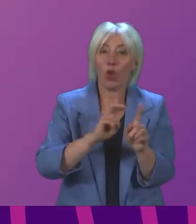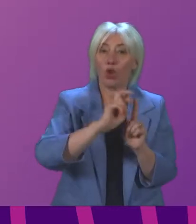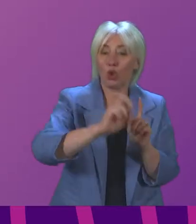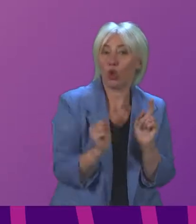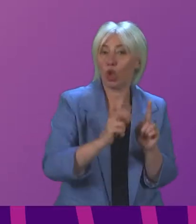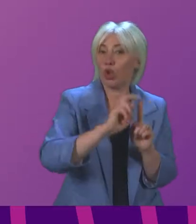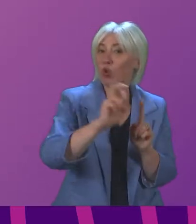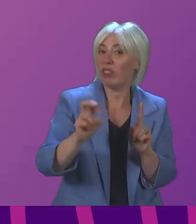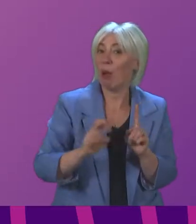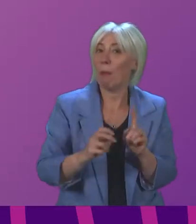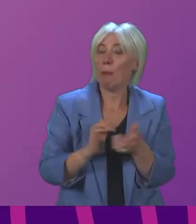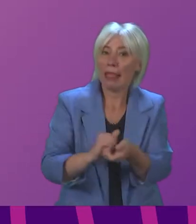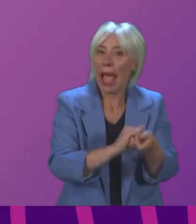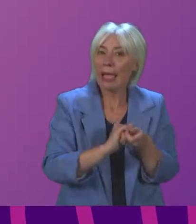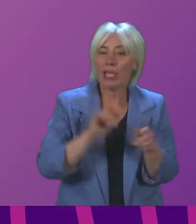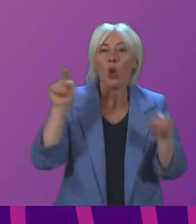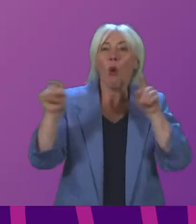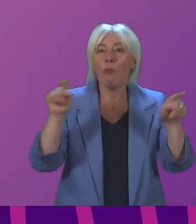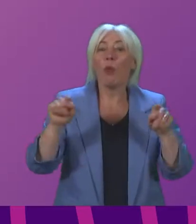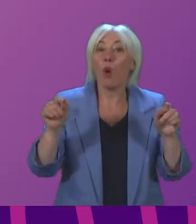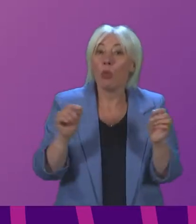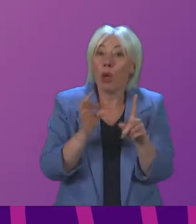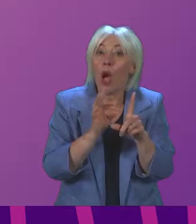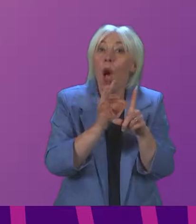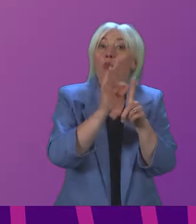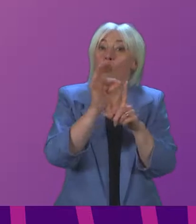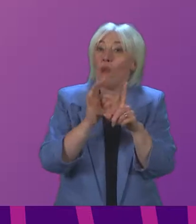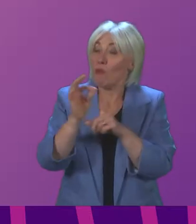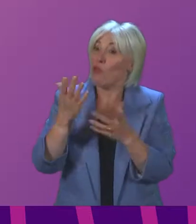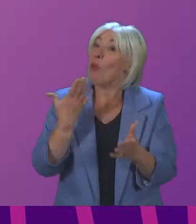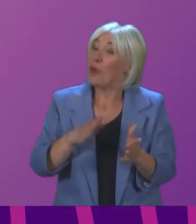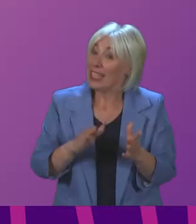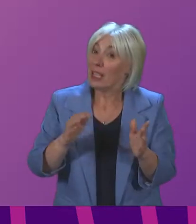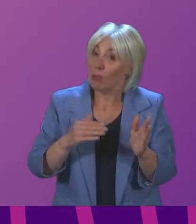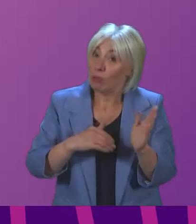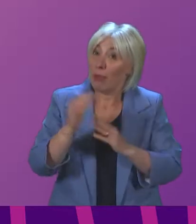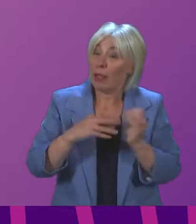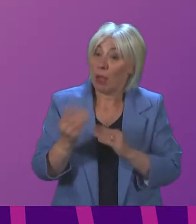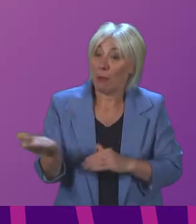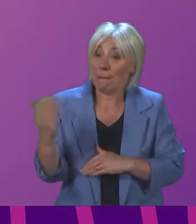Both sectors are recovering, but they need their pipeline of visitors to build up for summer 2022.